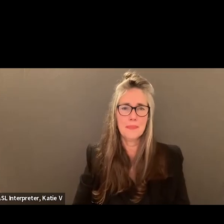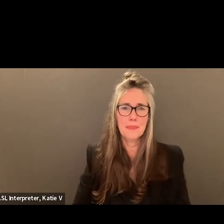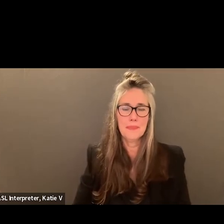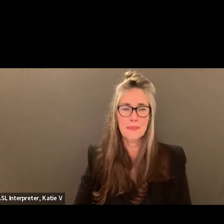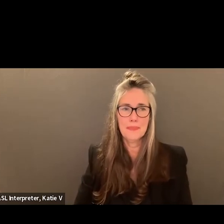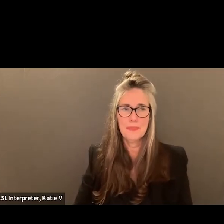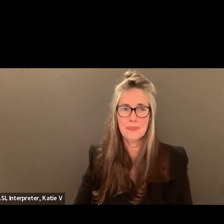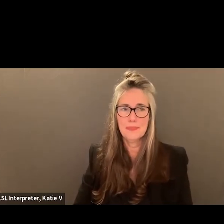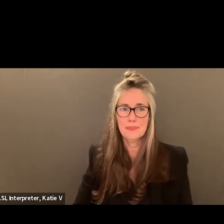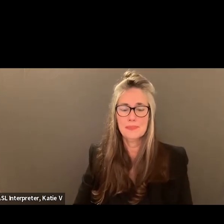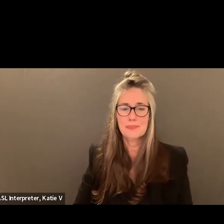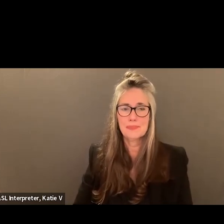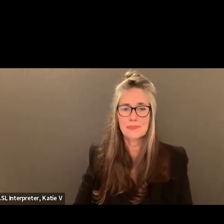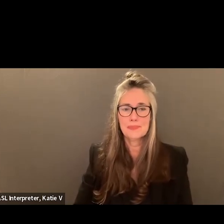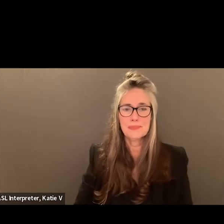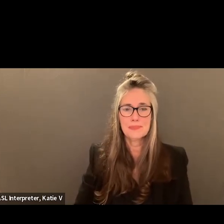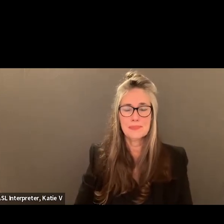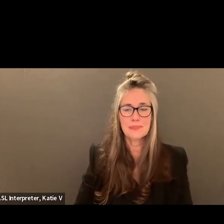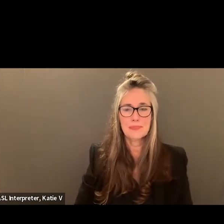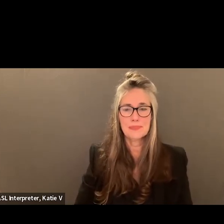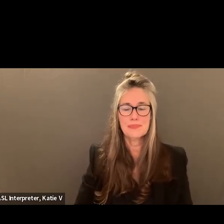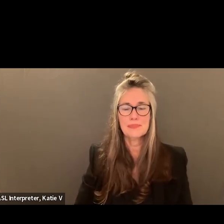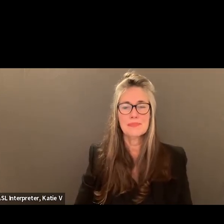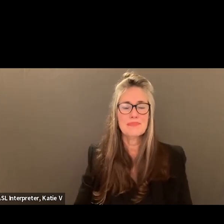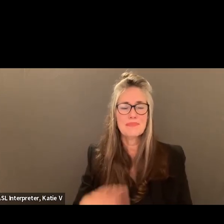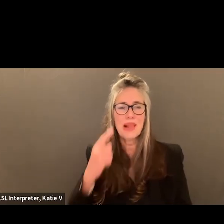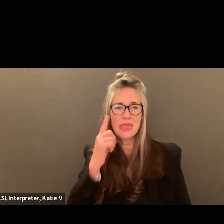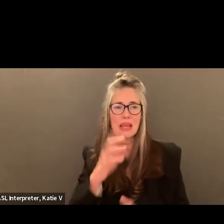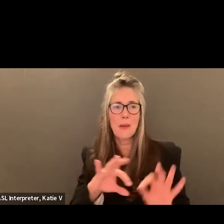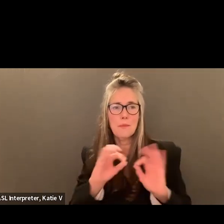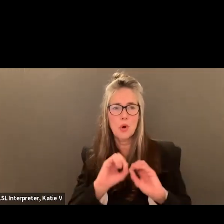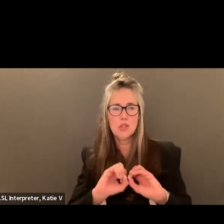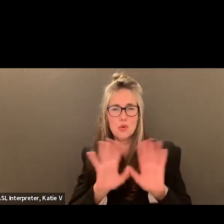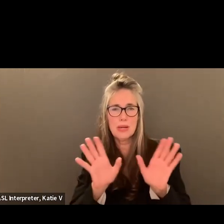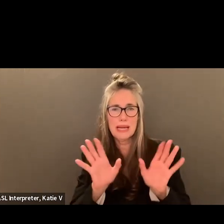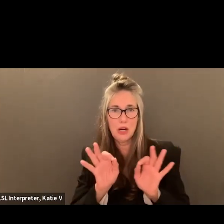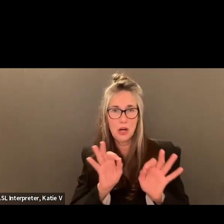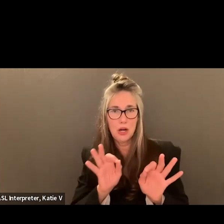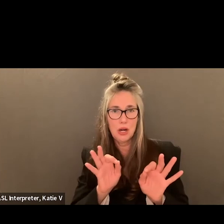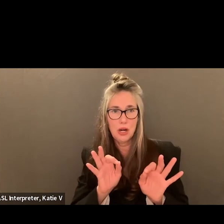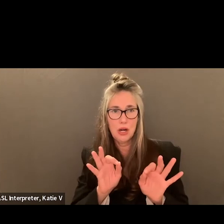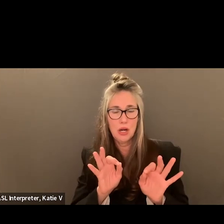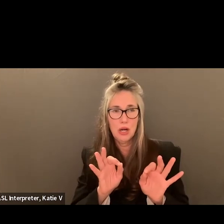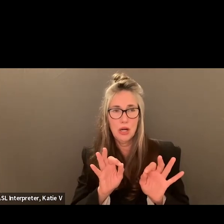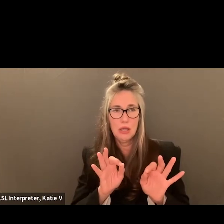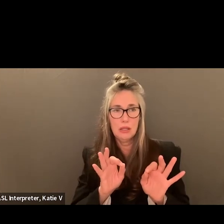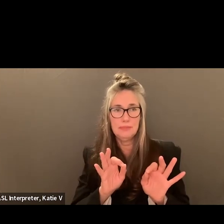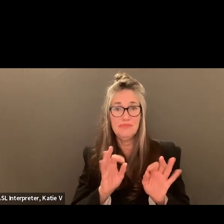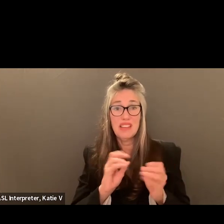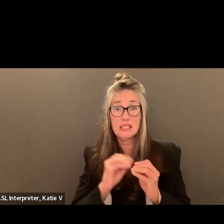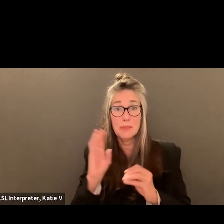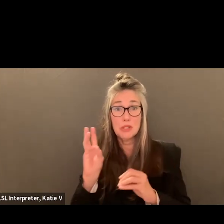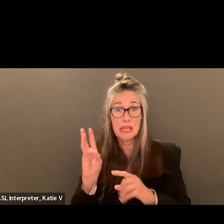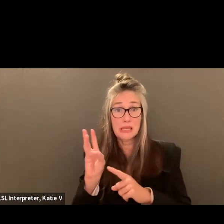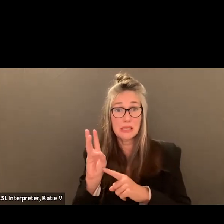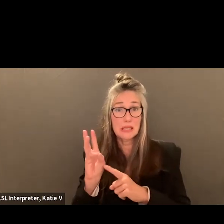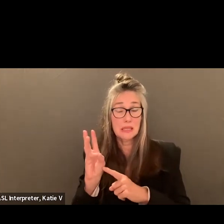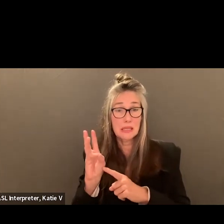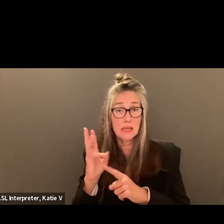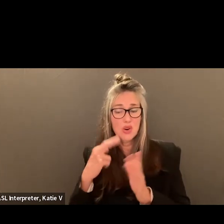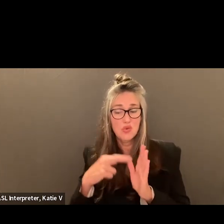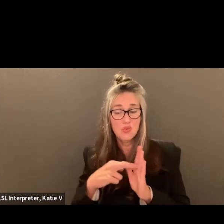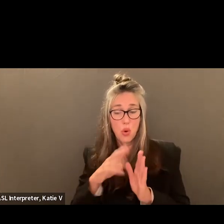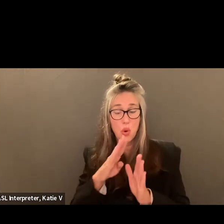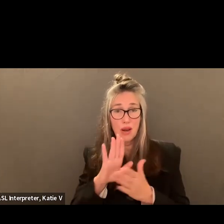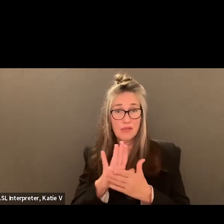Ms. Yeah, I think, you know, that clarity piece. Because if you look at, I was just getting ready to ask that, like number 6, what's the role of the school